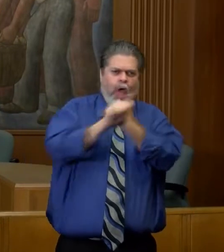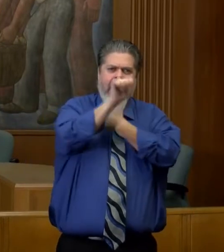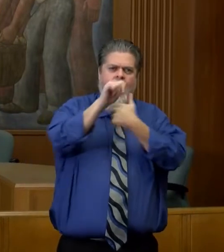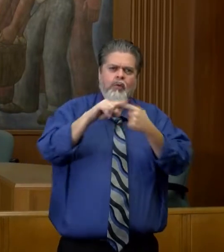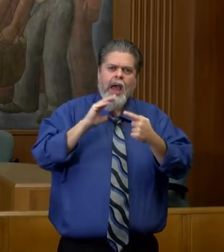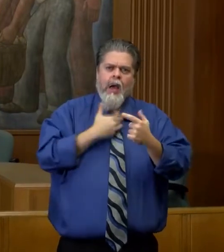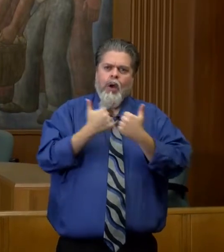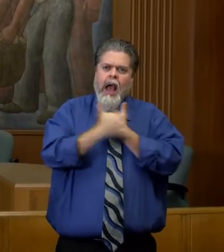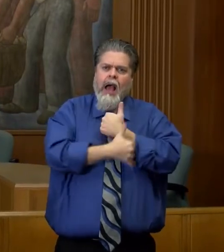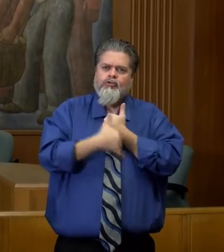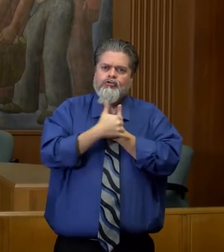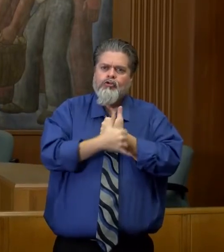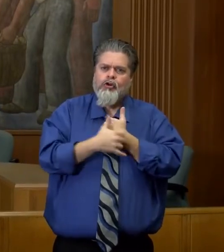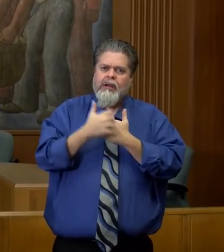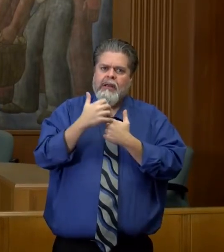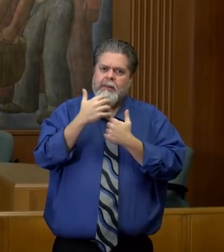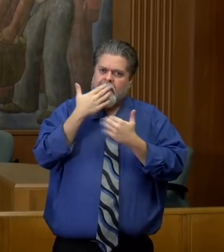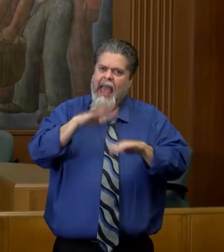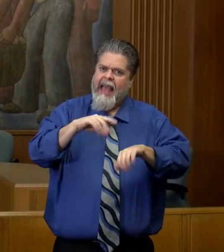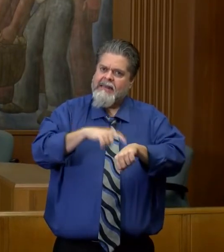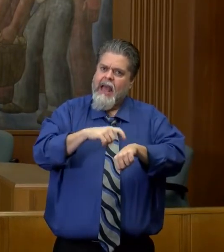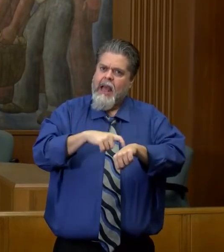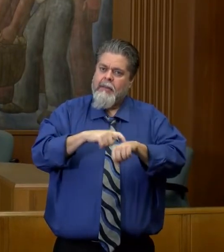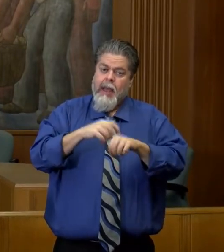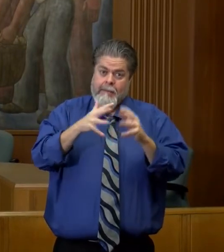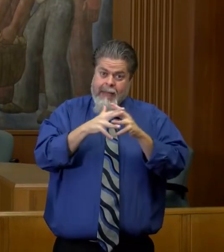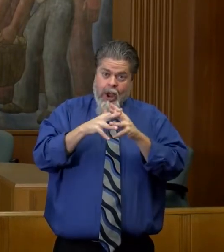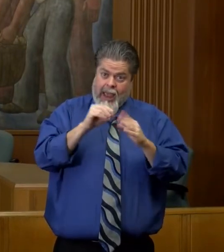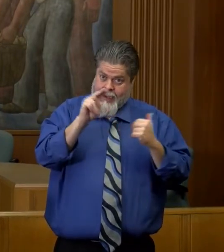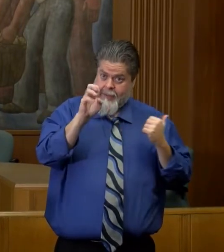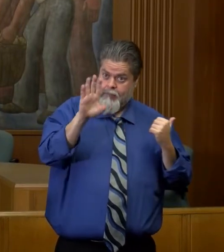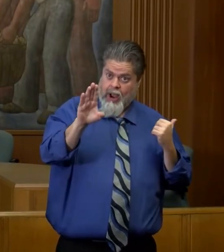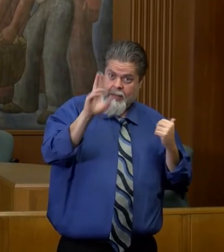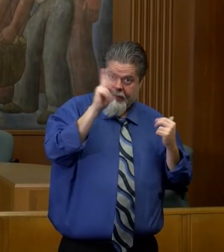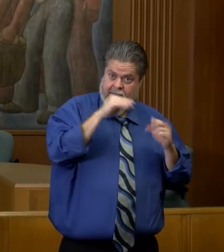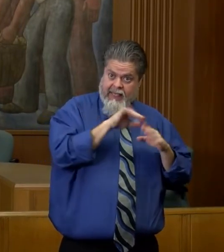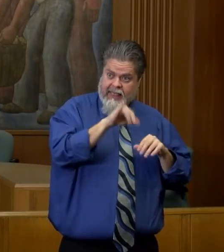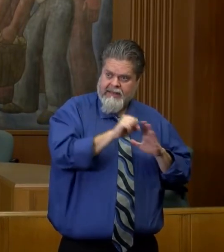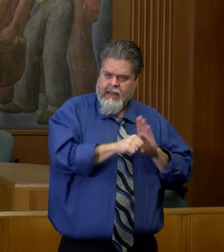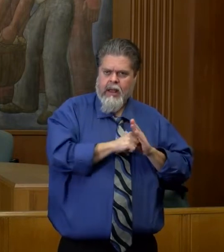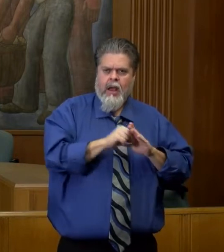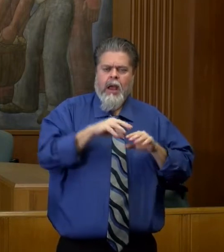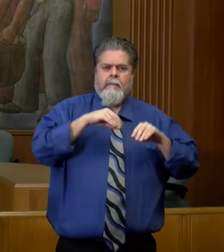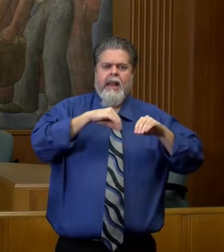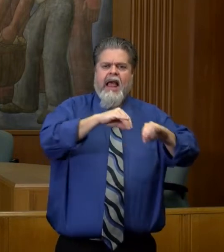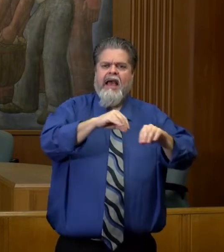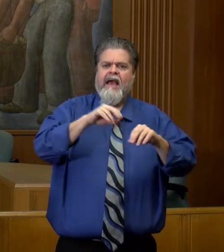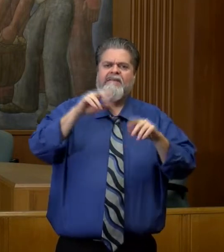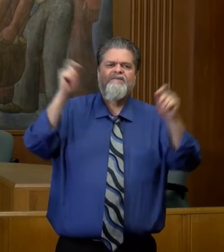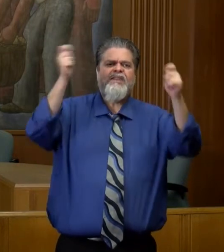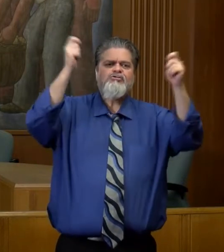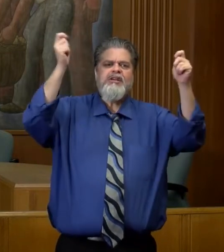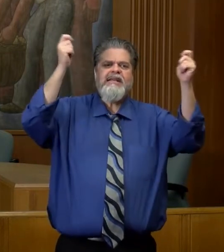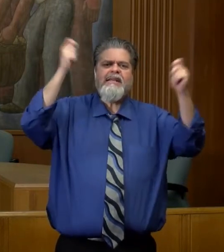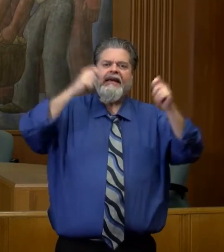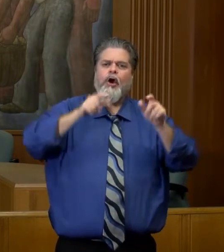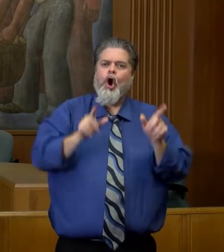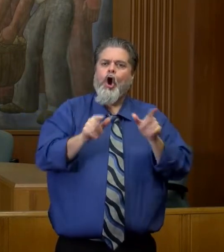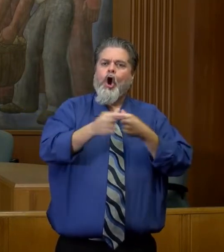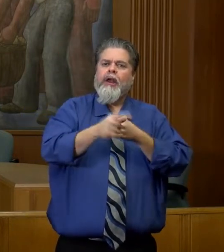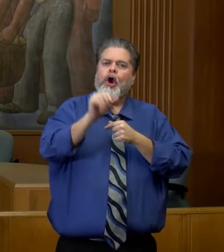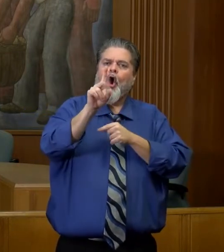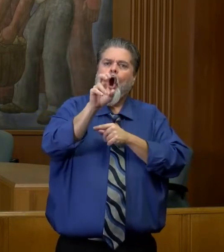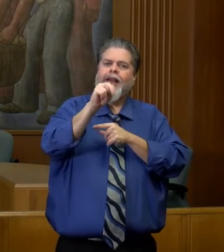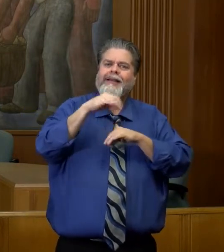country that Americans, and Nebraskans in this case, came together, they planted victory gardens, my grandmother